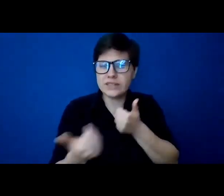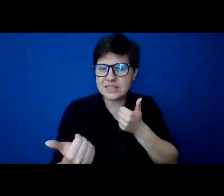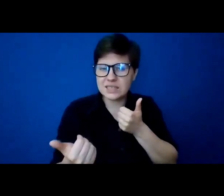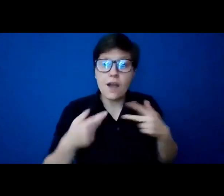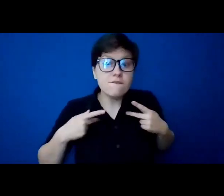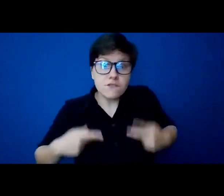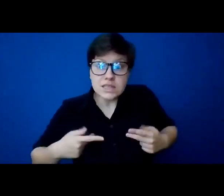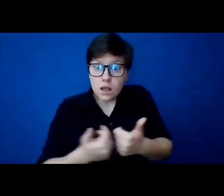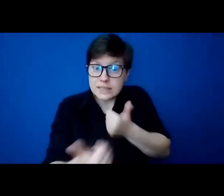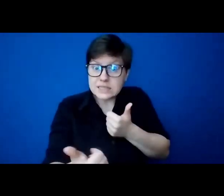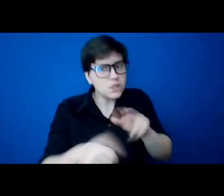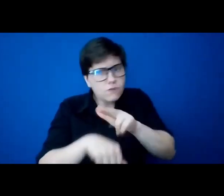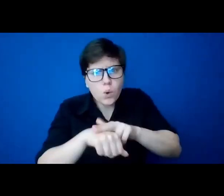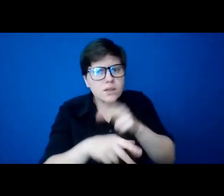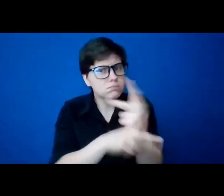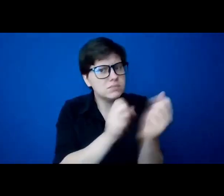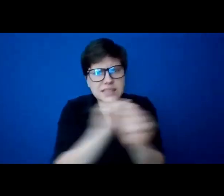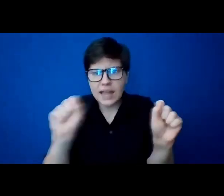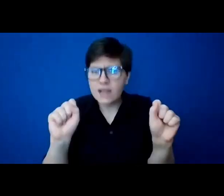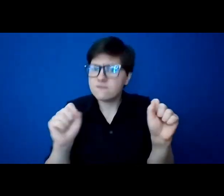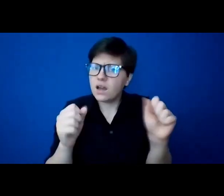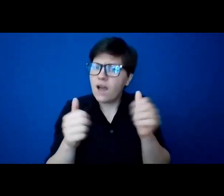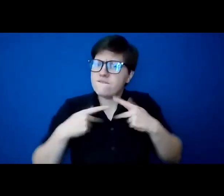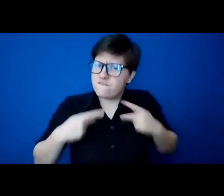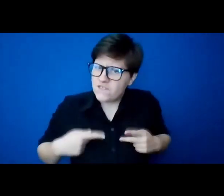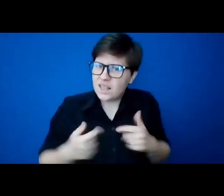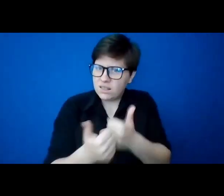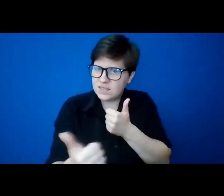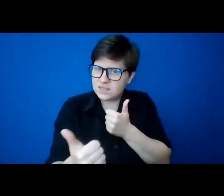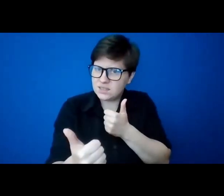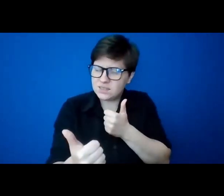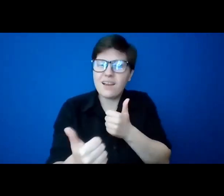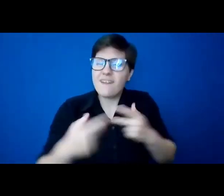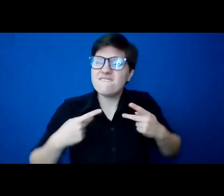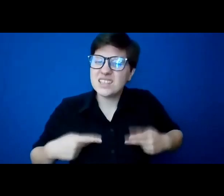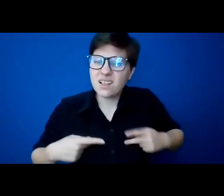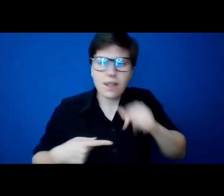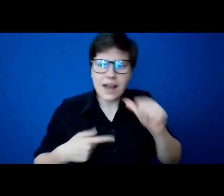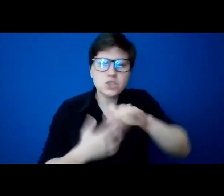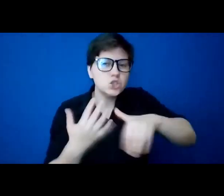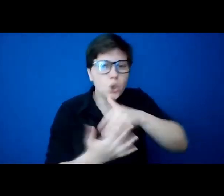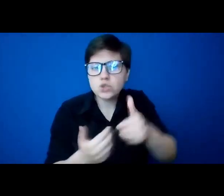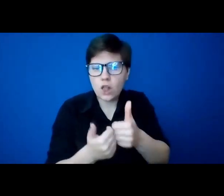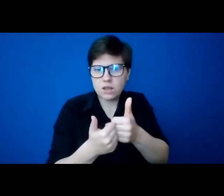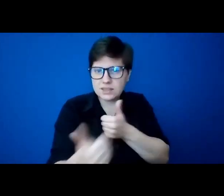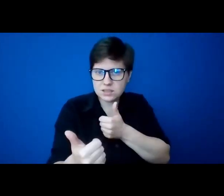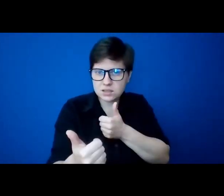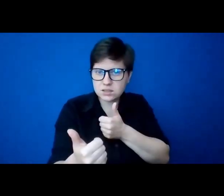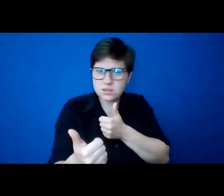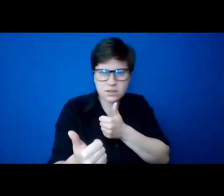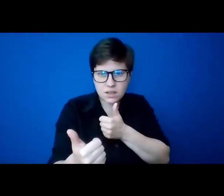distancing. We got to keep people safe. But it's physical distancing. It's keeping six feet apart. It's not